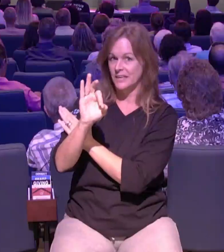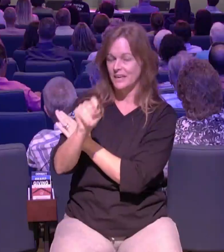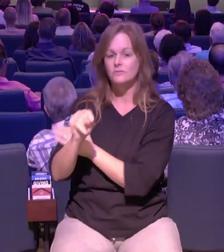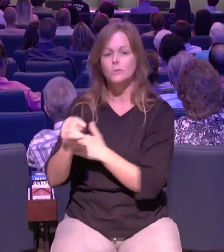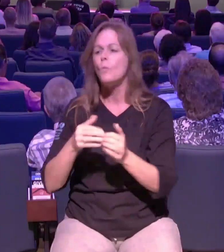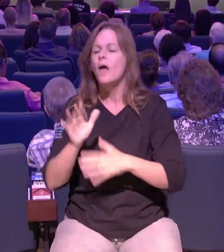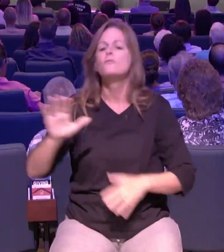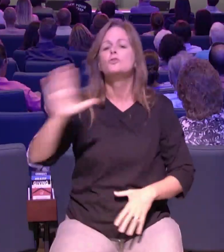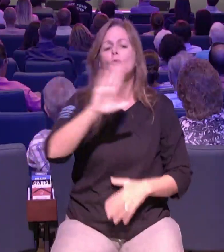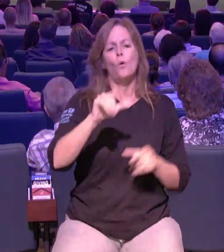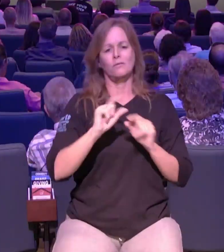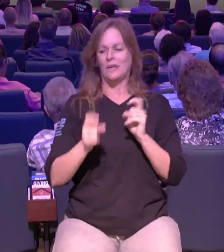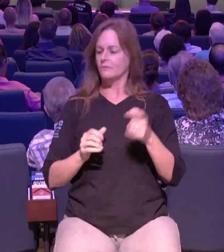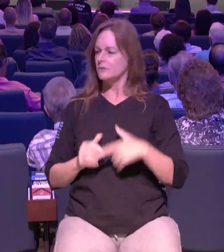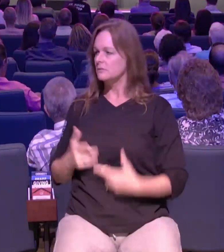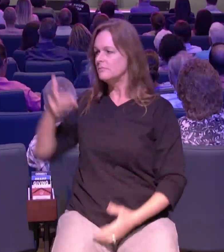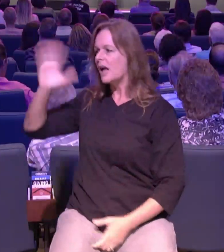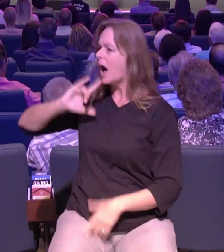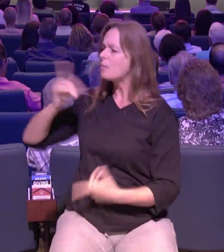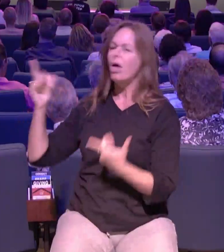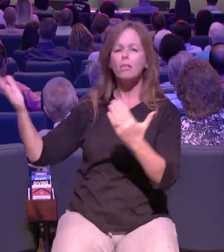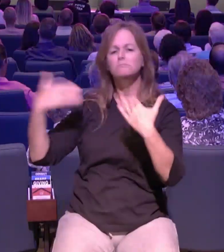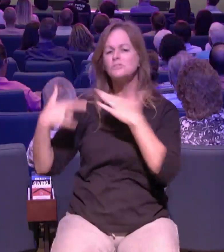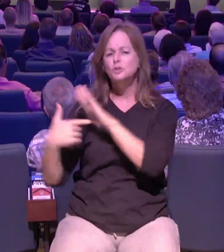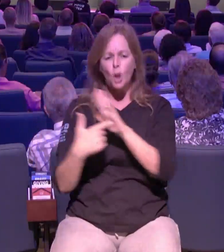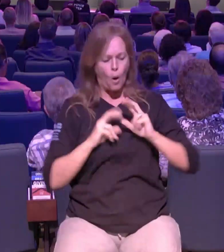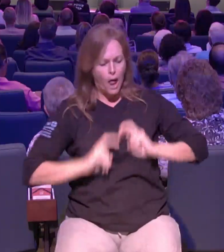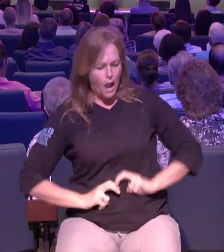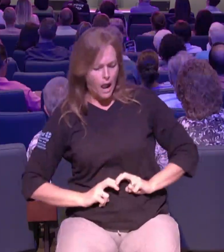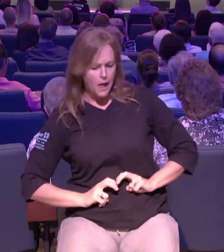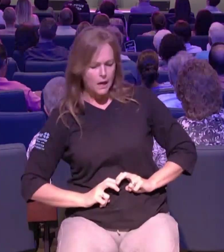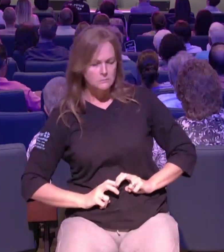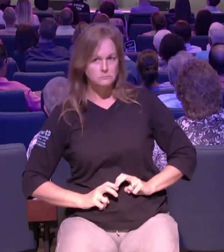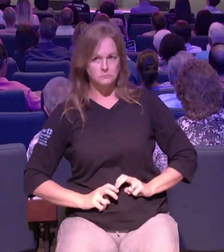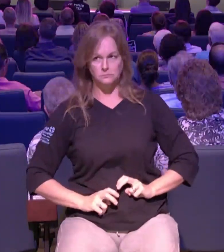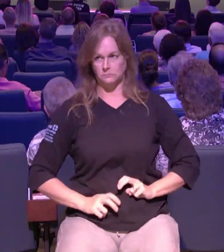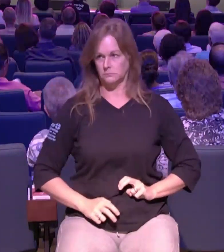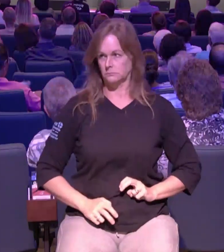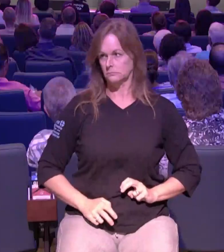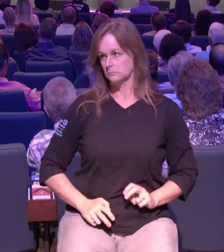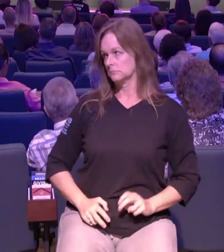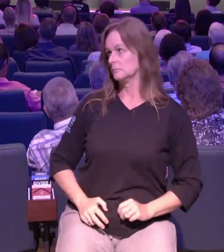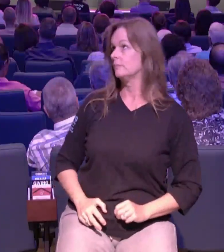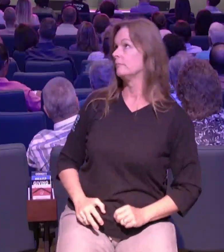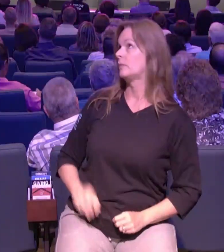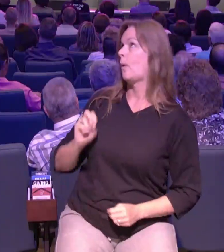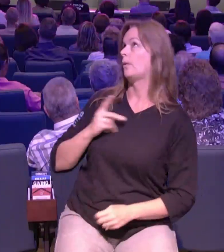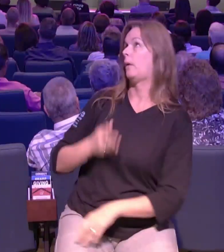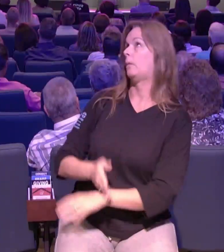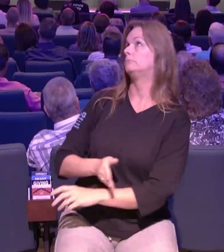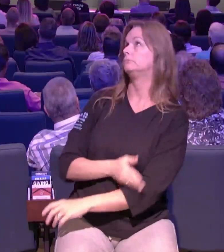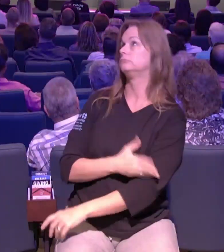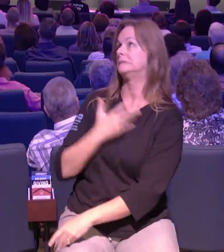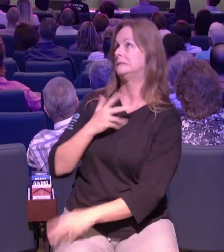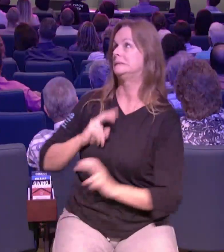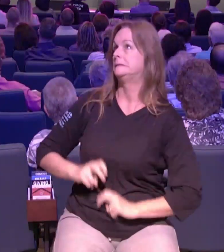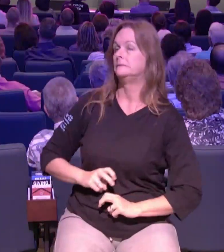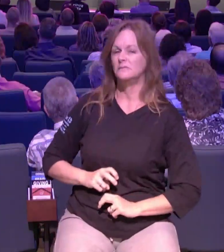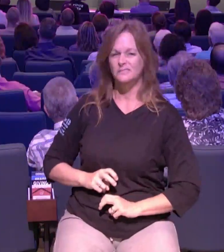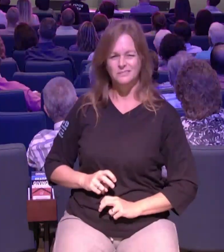to expose and he's going to rip it apart he's going to work on it but it's for your good and so these guys they knew if they could just get their friend